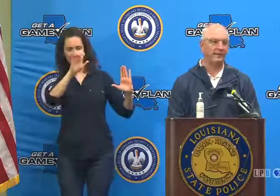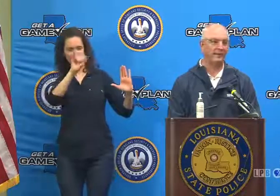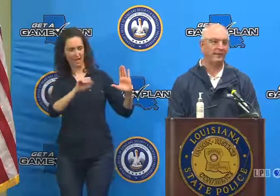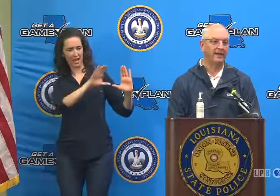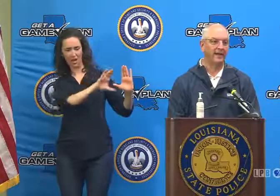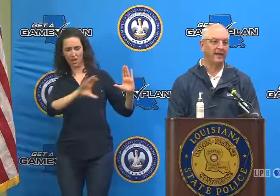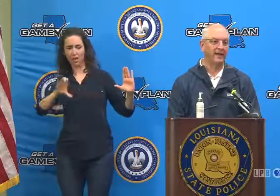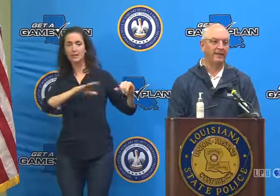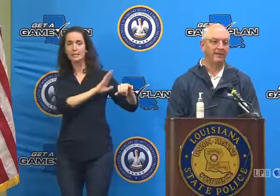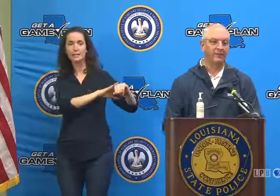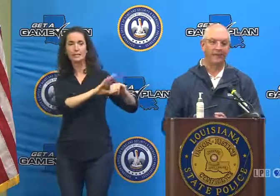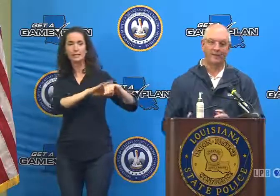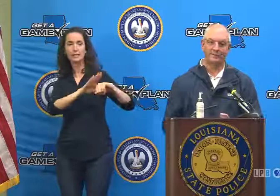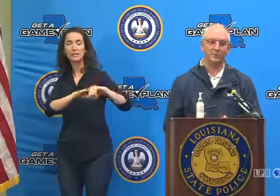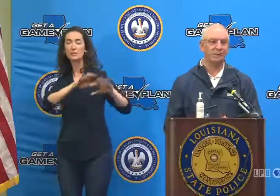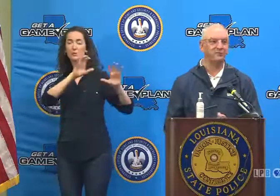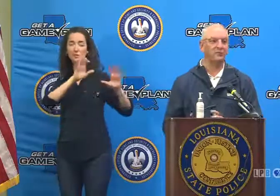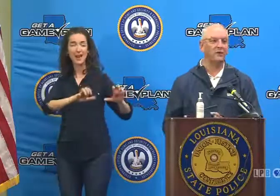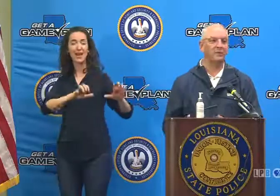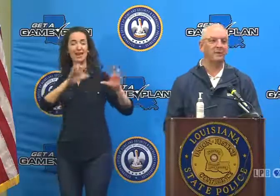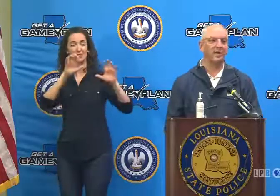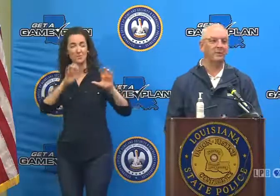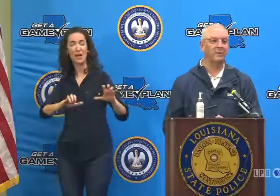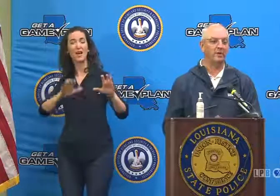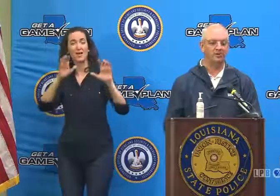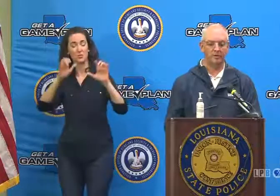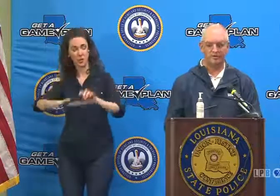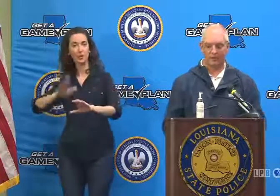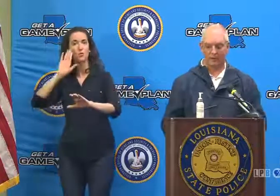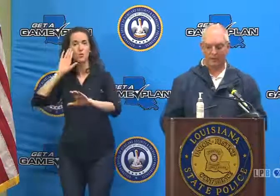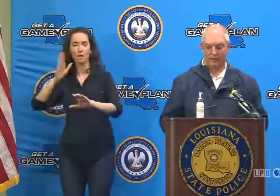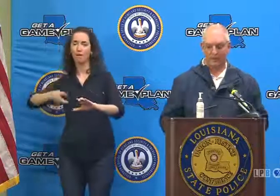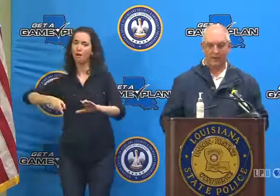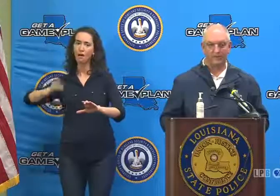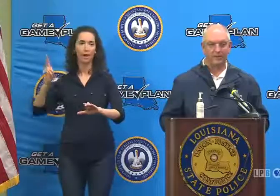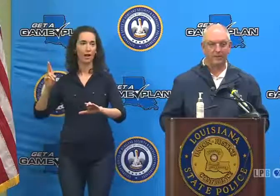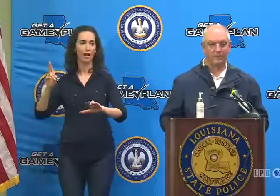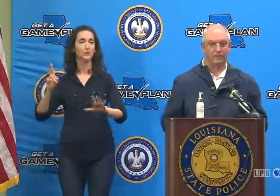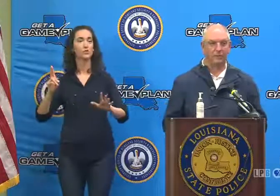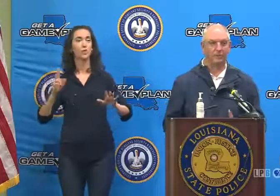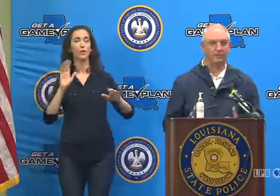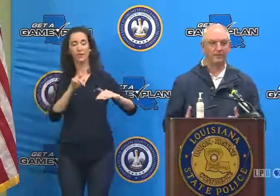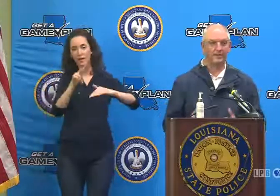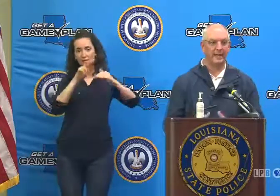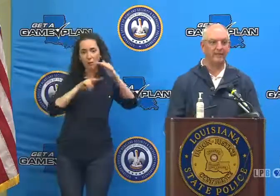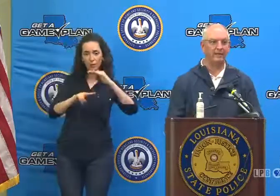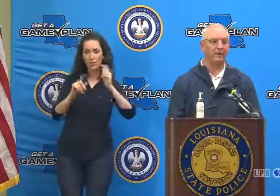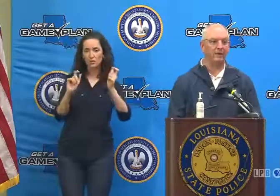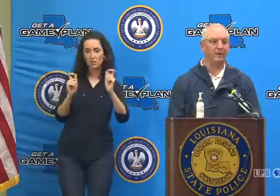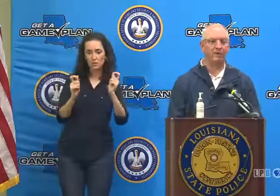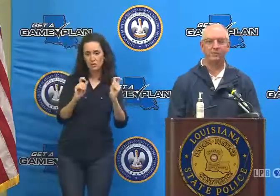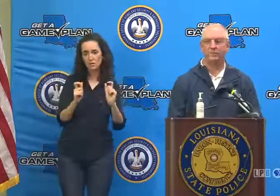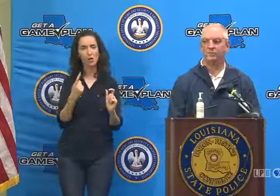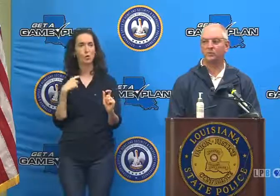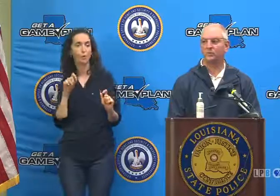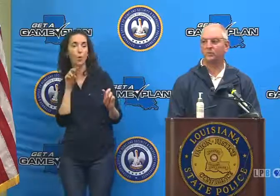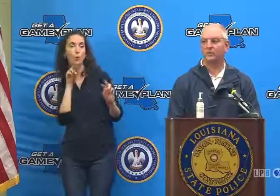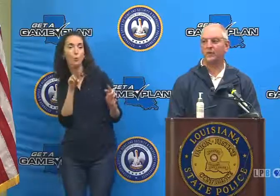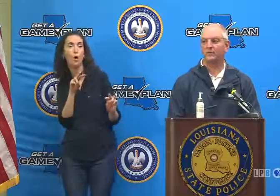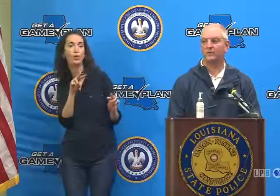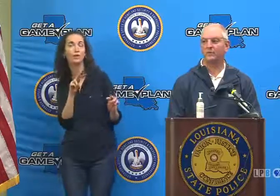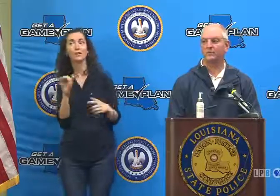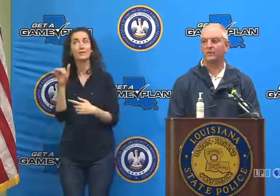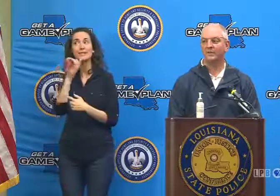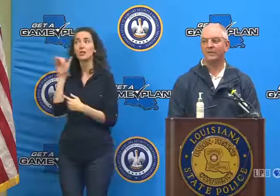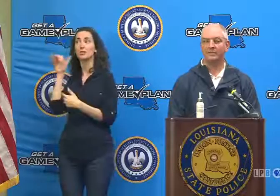lot of rain and that forecast is shifting over time and we have to be very careful to make sure that we're up to date on what the most recent